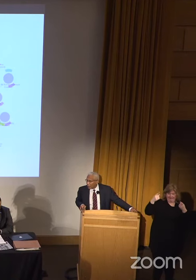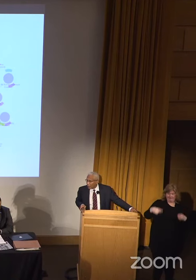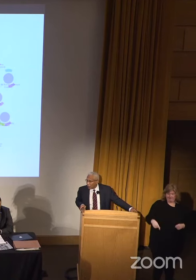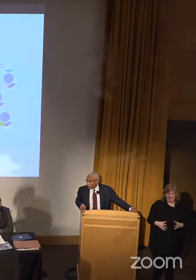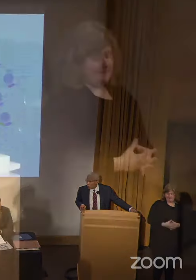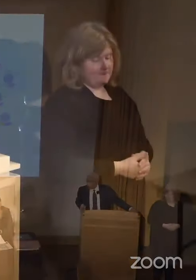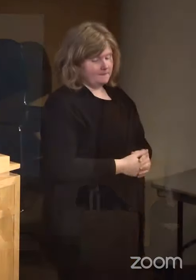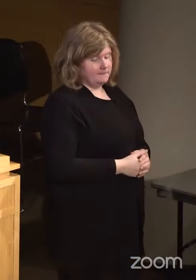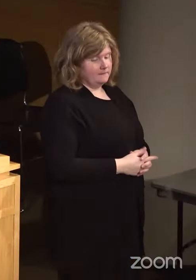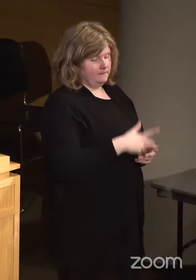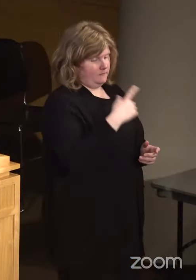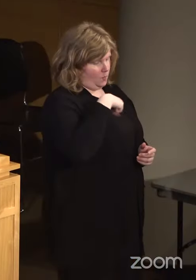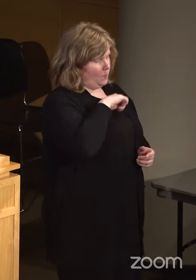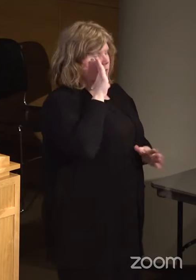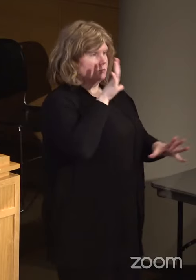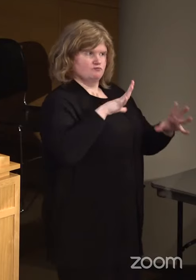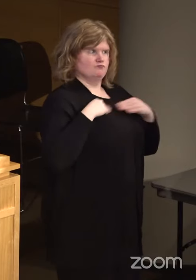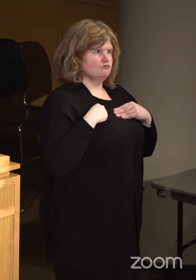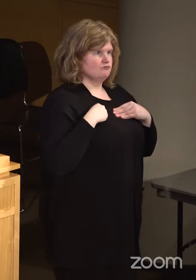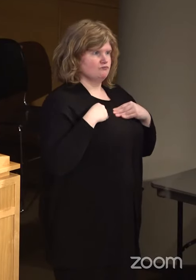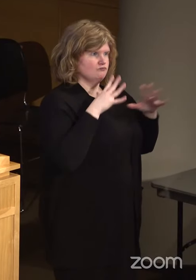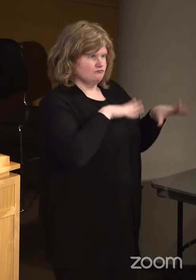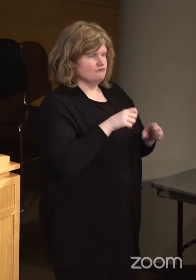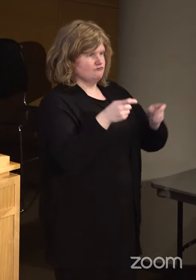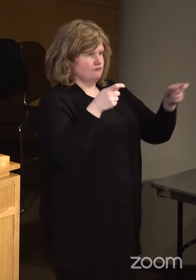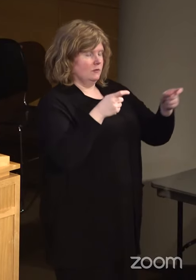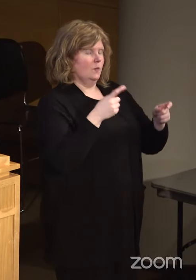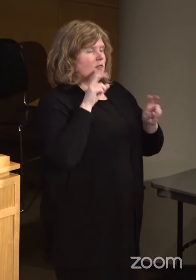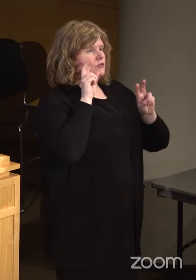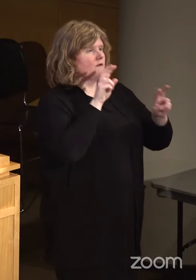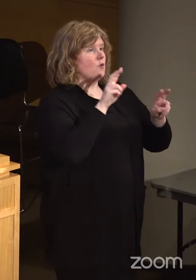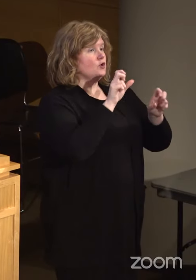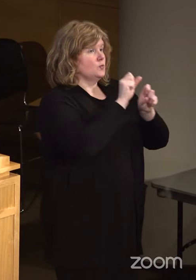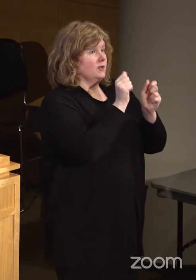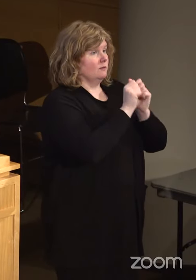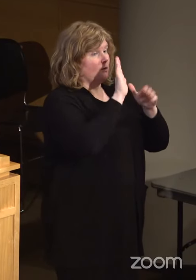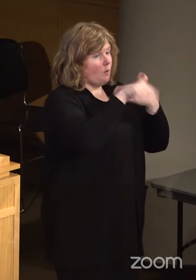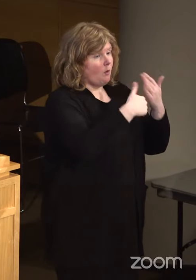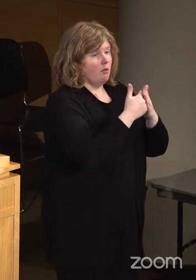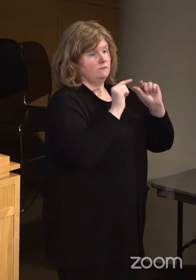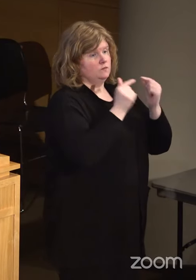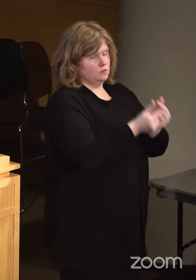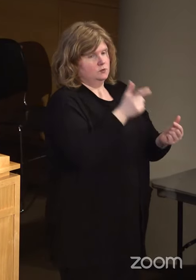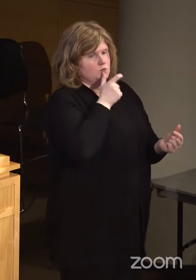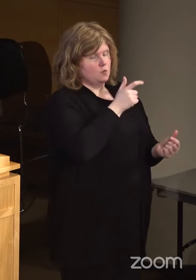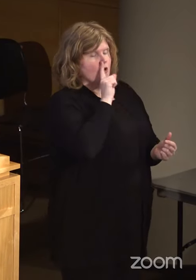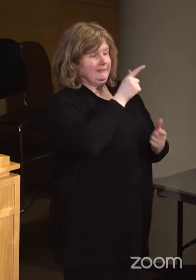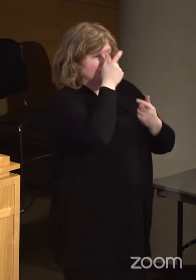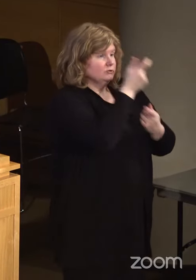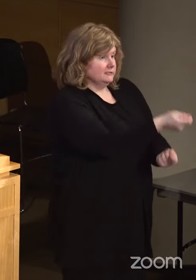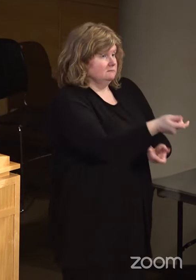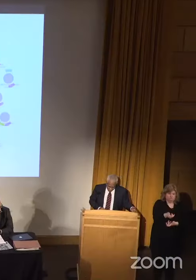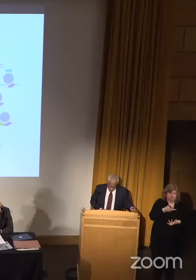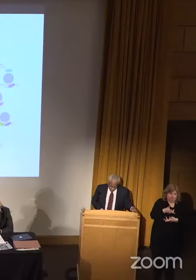And we will own that. And we look forward to working with all of the groups that are interested in this project.